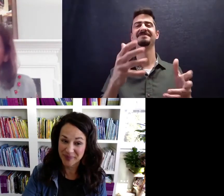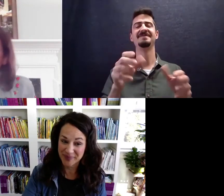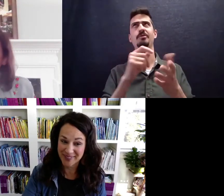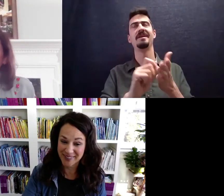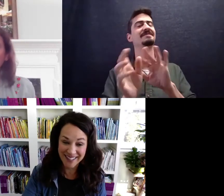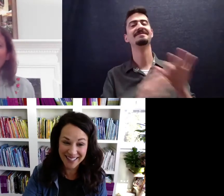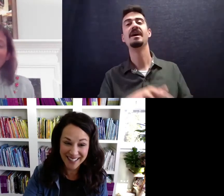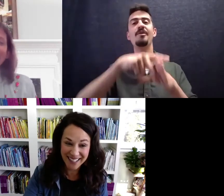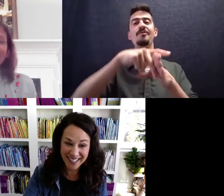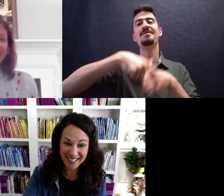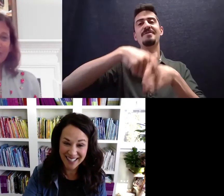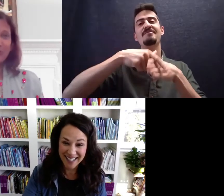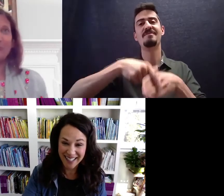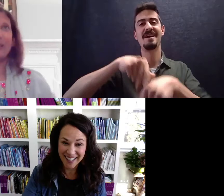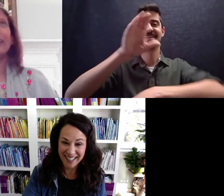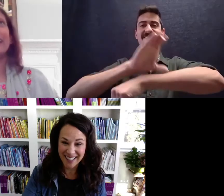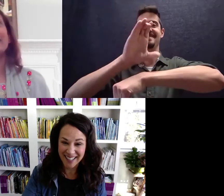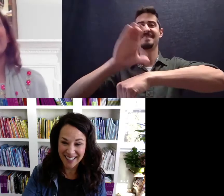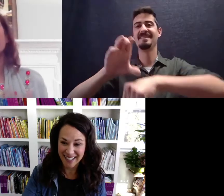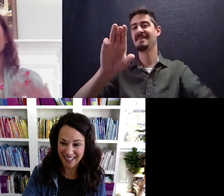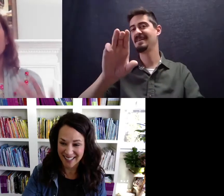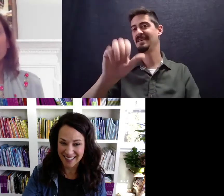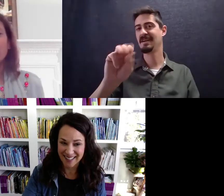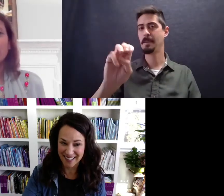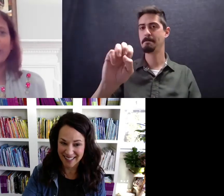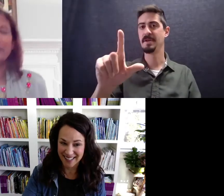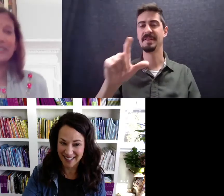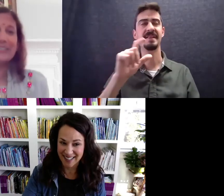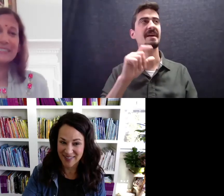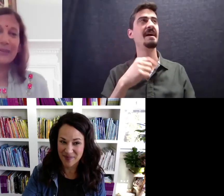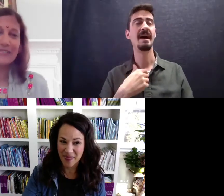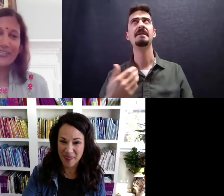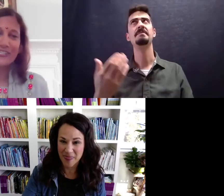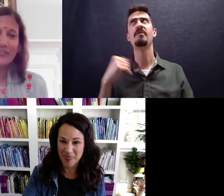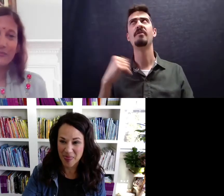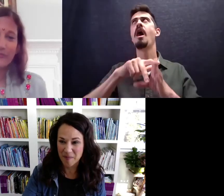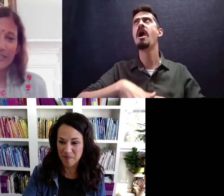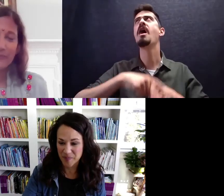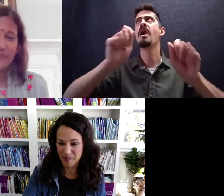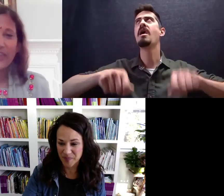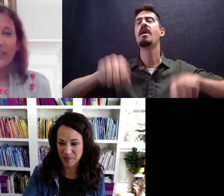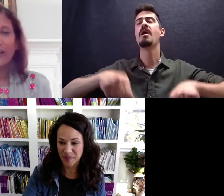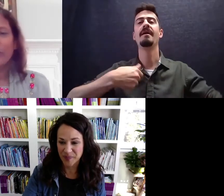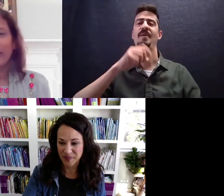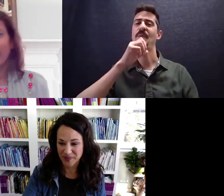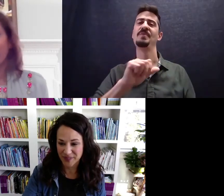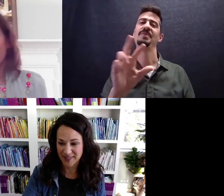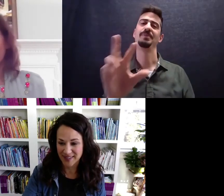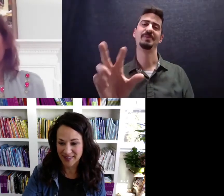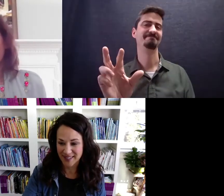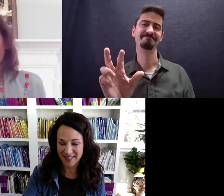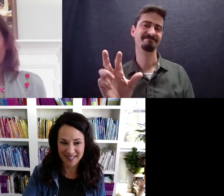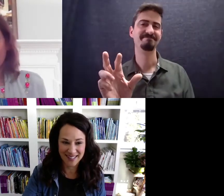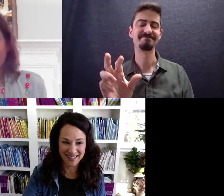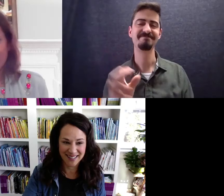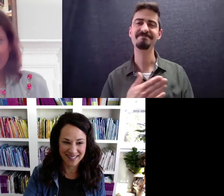have been on a camel. I can't say I rode one because I was actually three. And it was